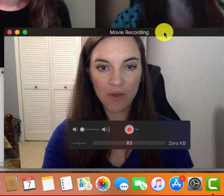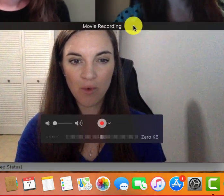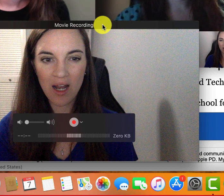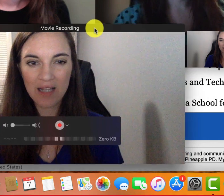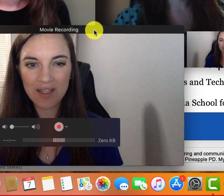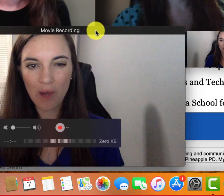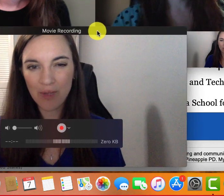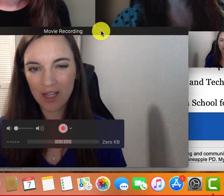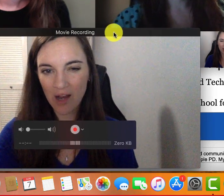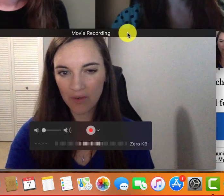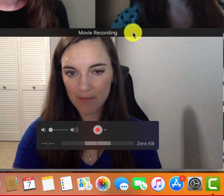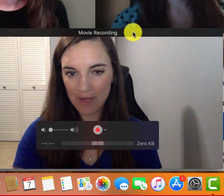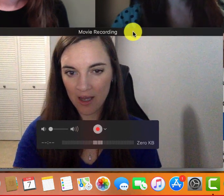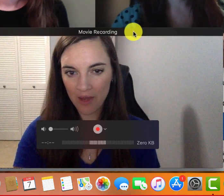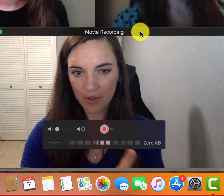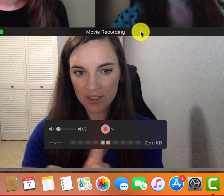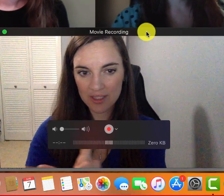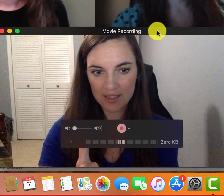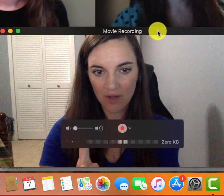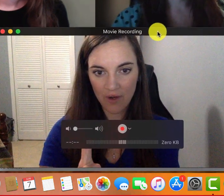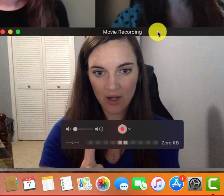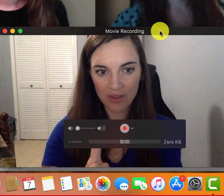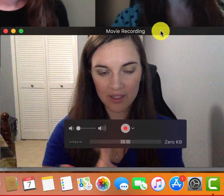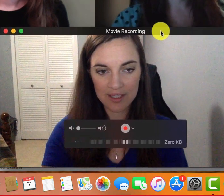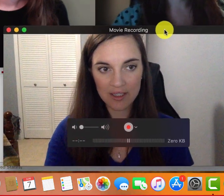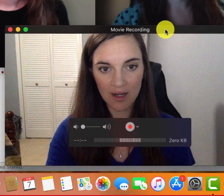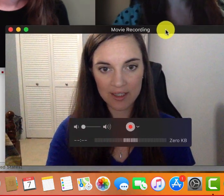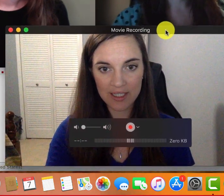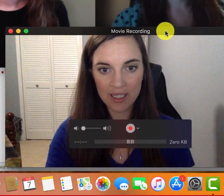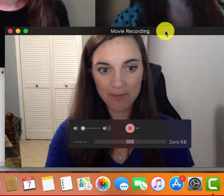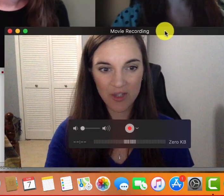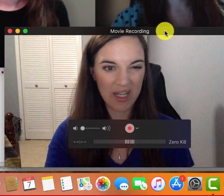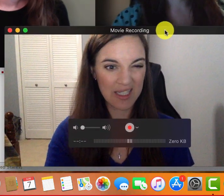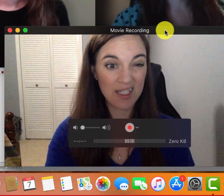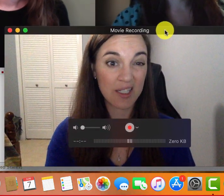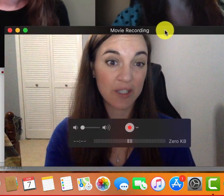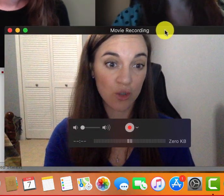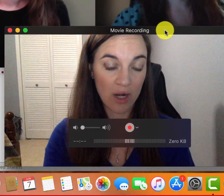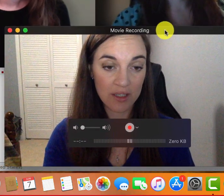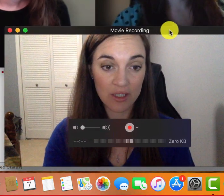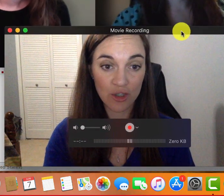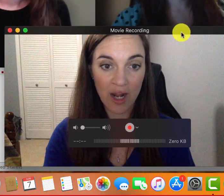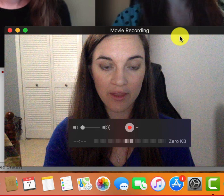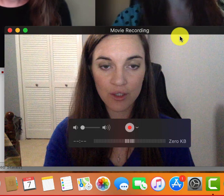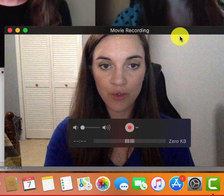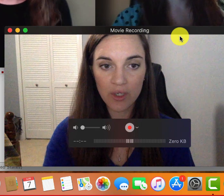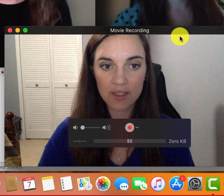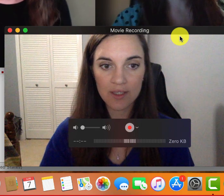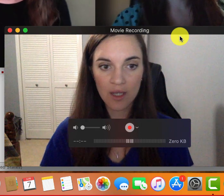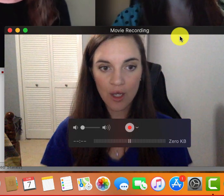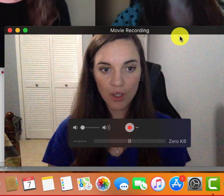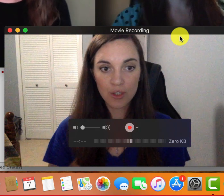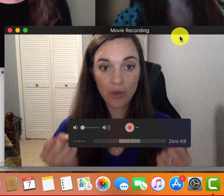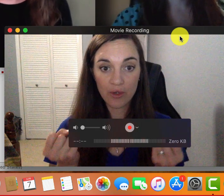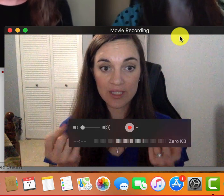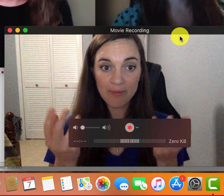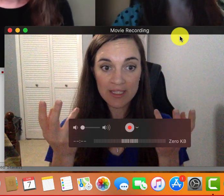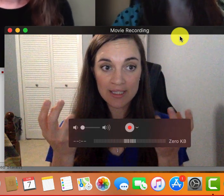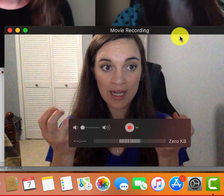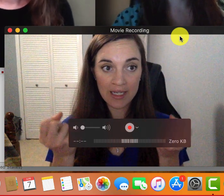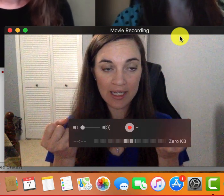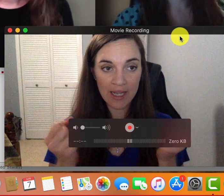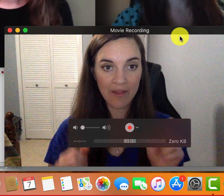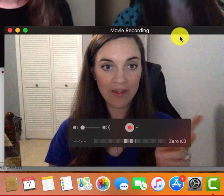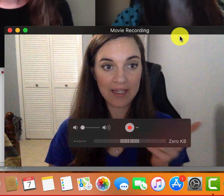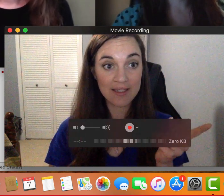And if you want, so I'm going to cover up my other self on the, on Teams so that it doesn't distract the students. So they'll see